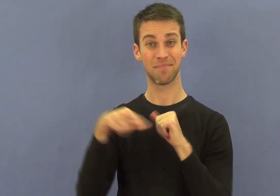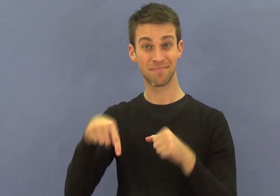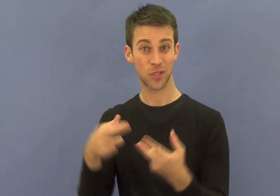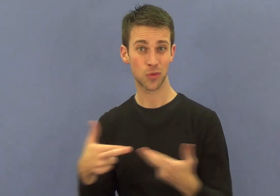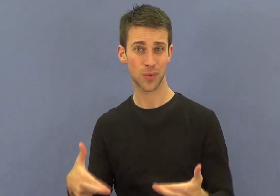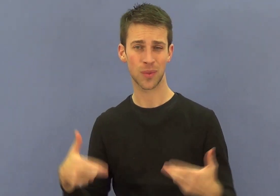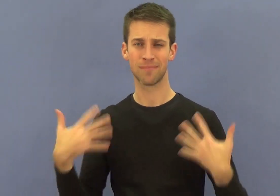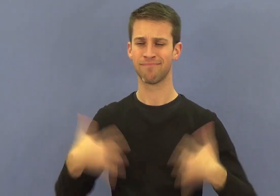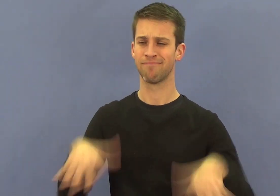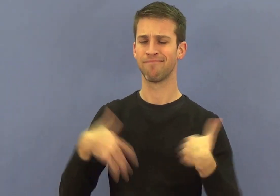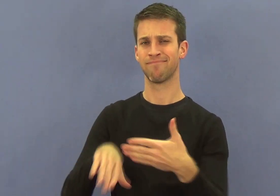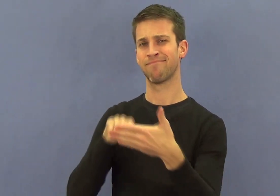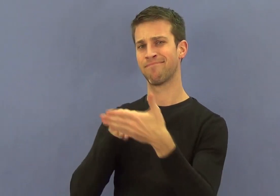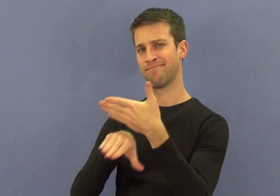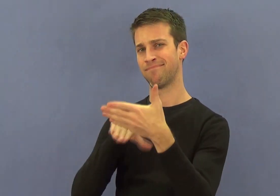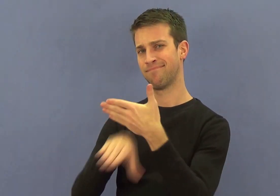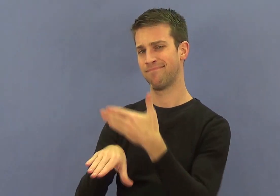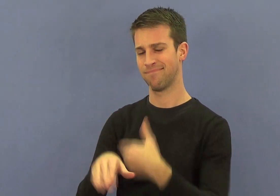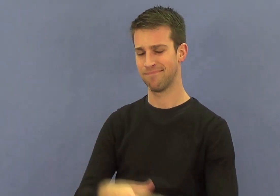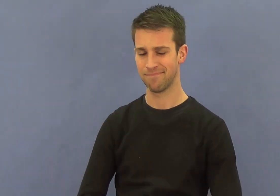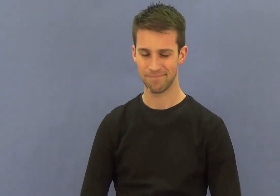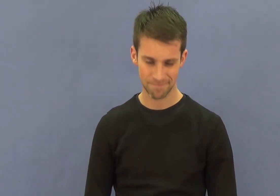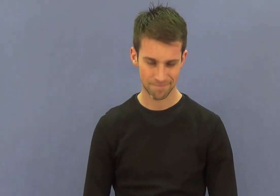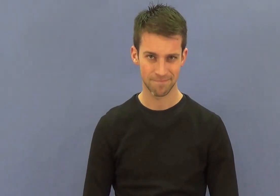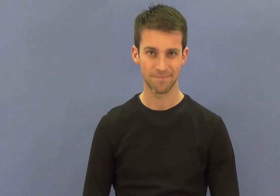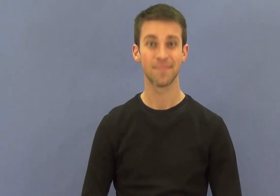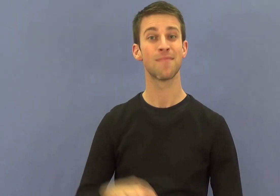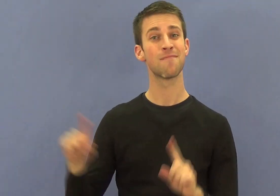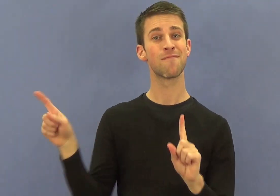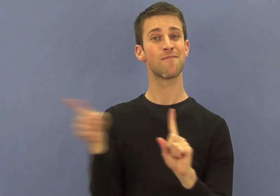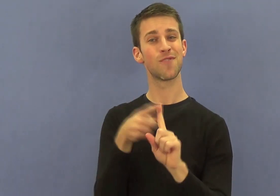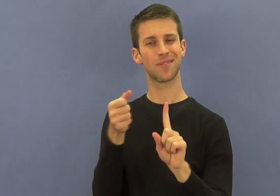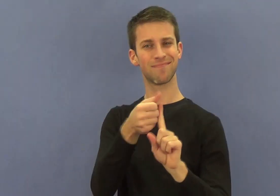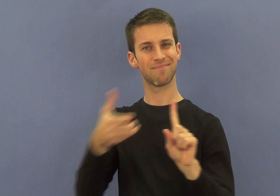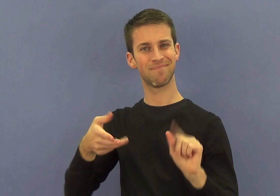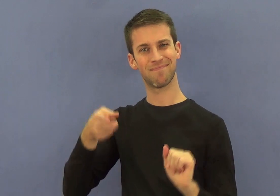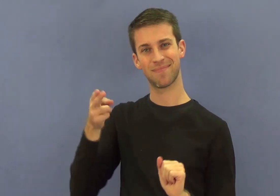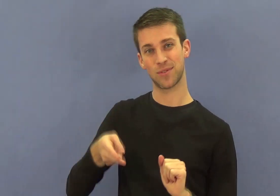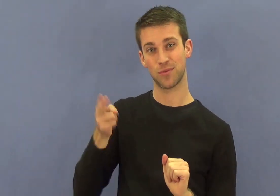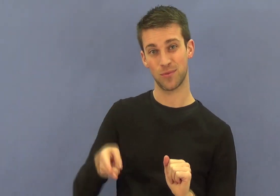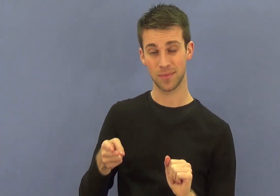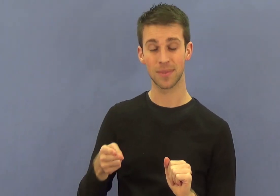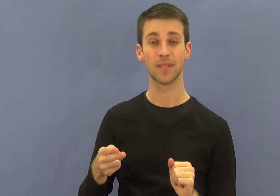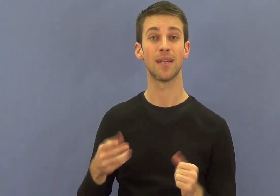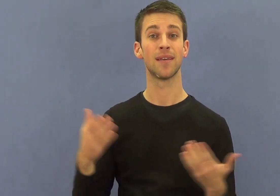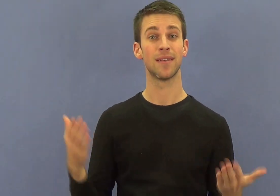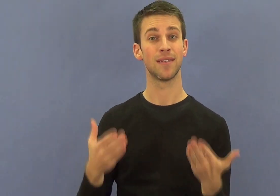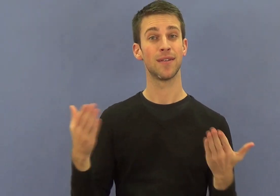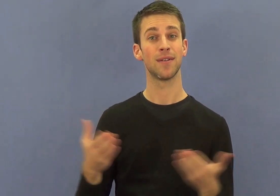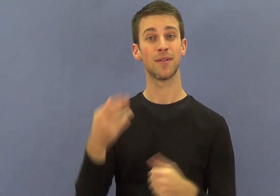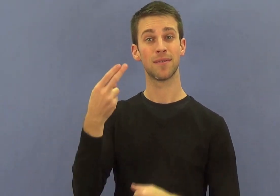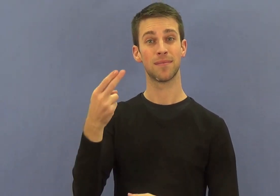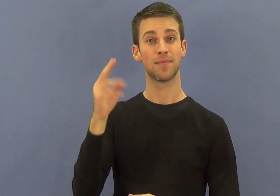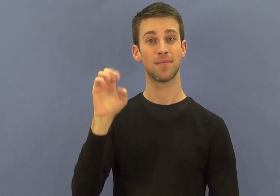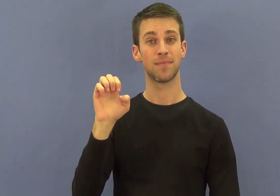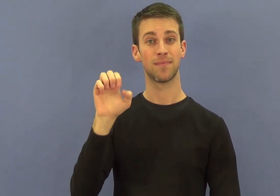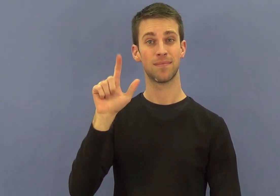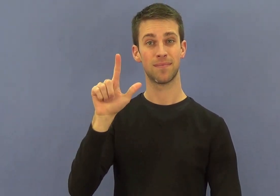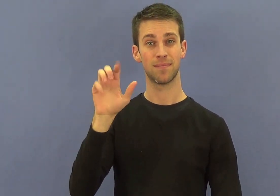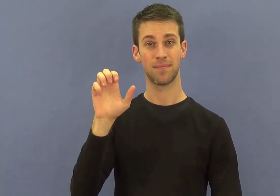This video series was originally developed by Helen Keller National Center for the Train